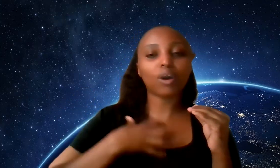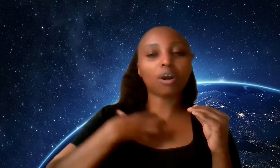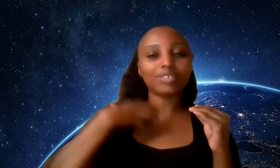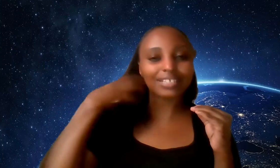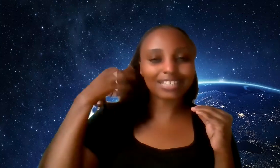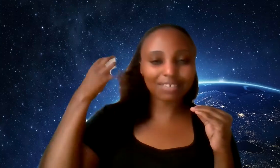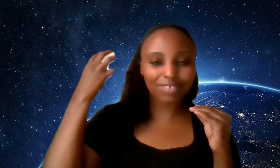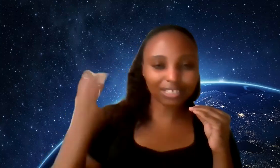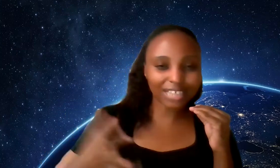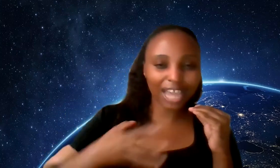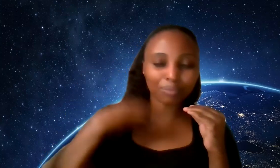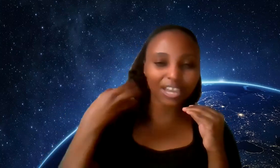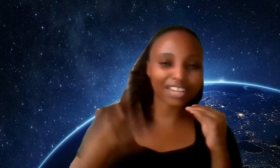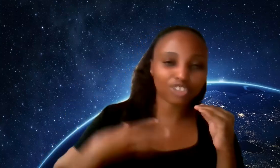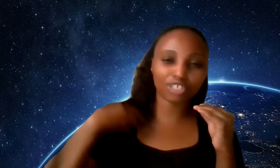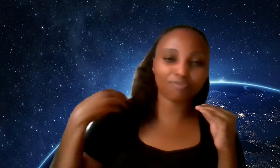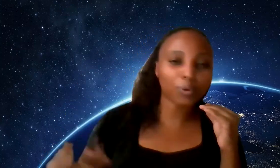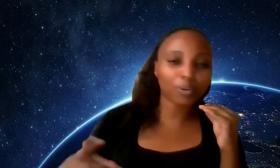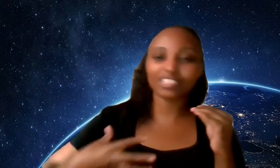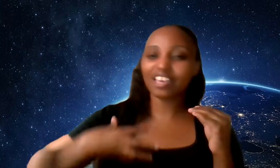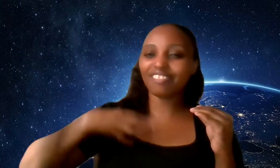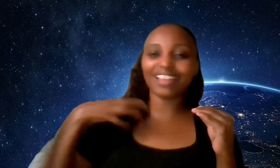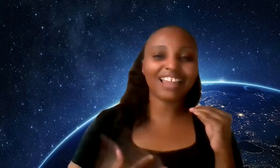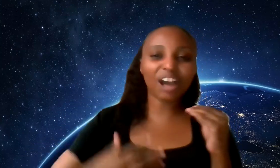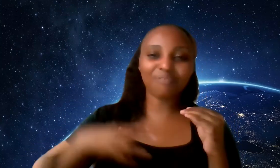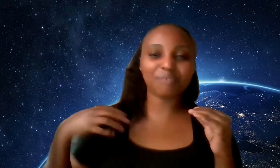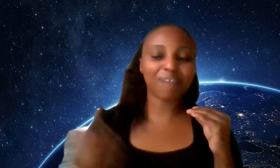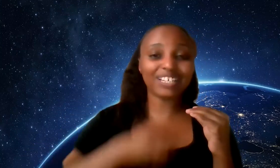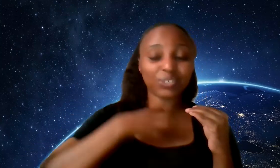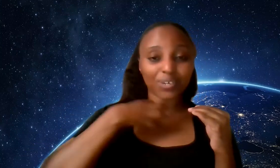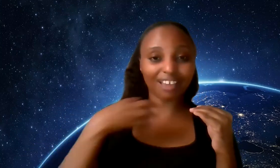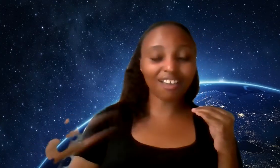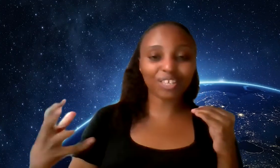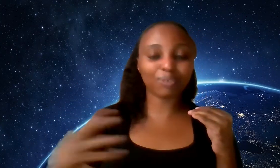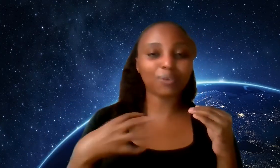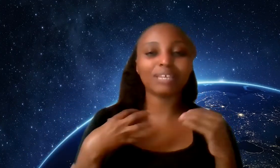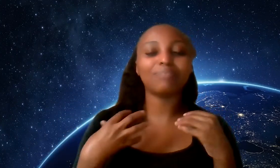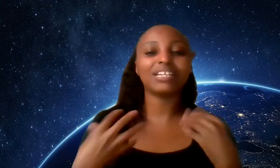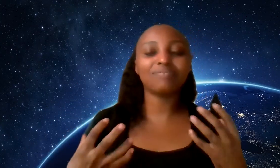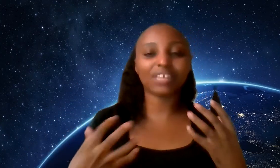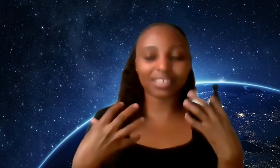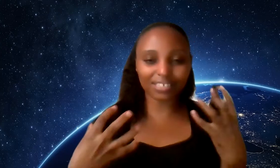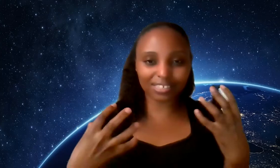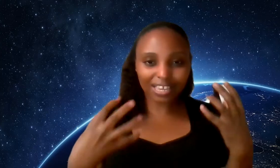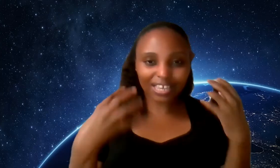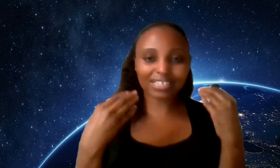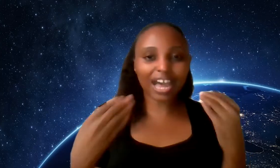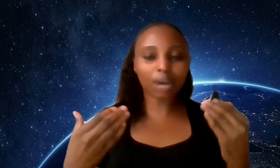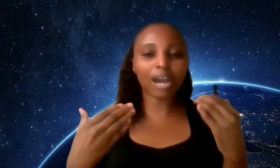who are constantly giving the time the energy the focus the love the money towards others because they believe that this is how